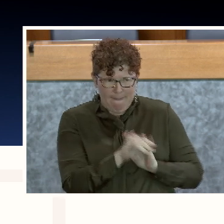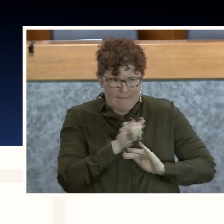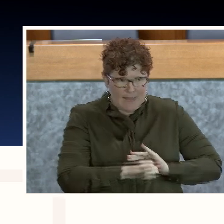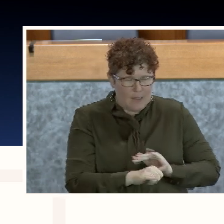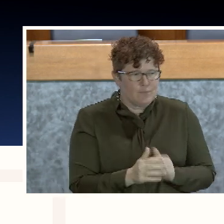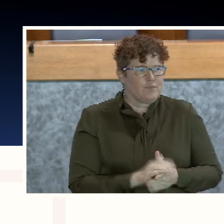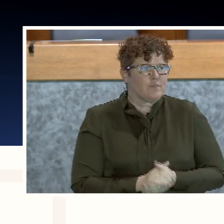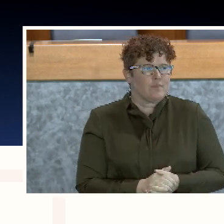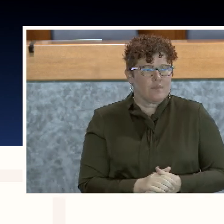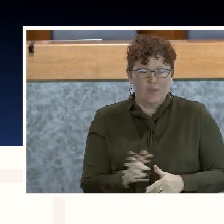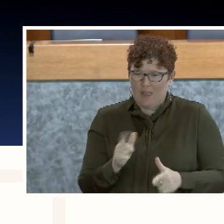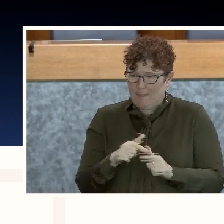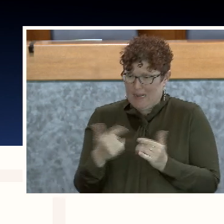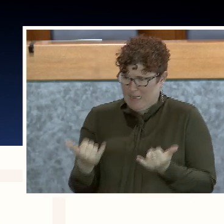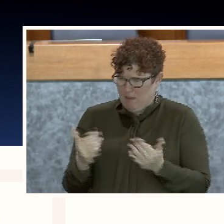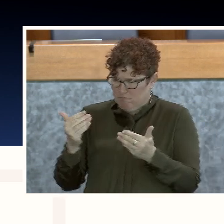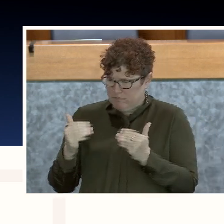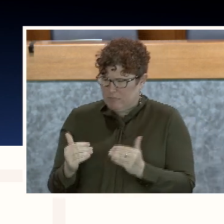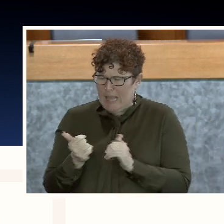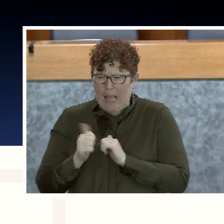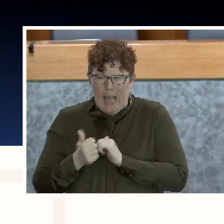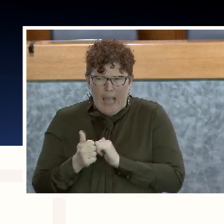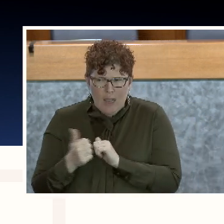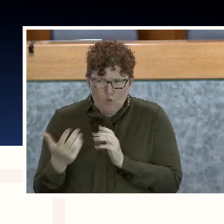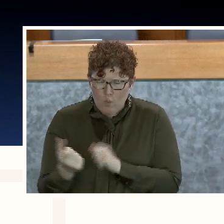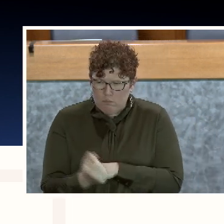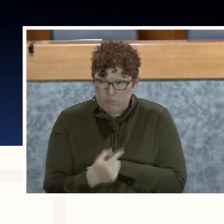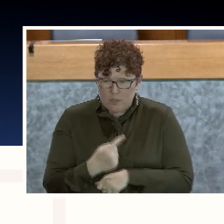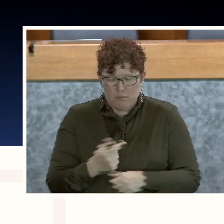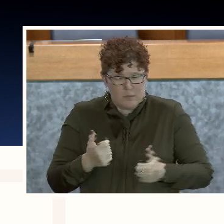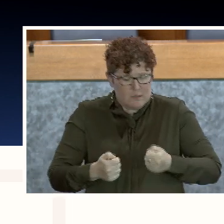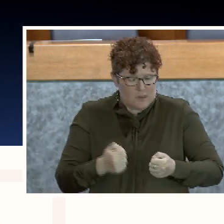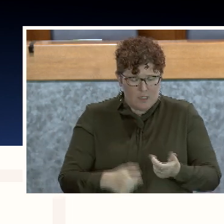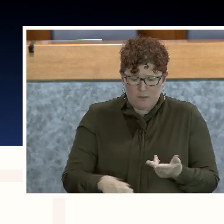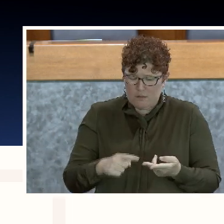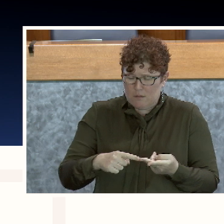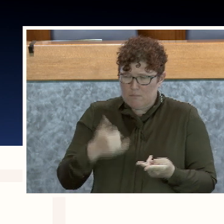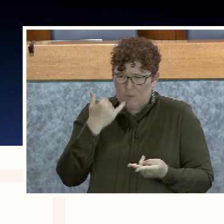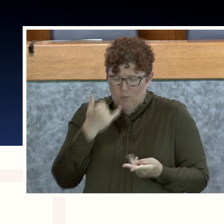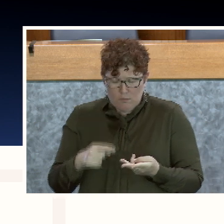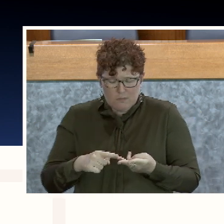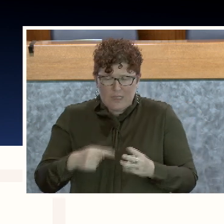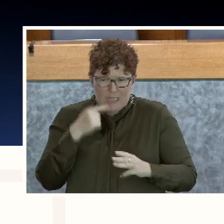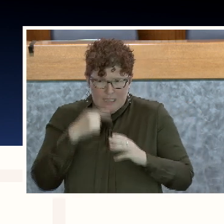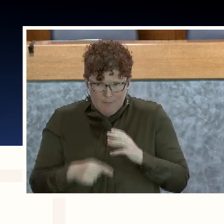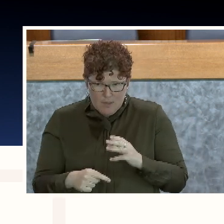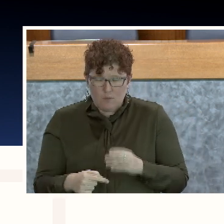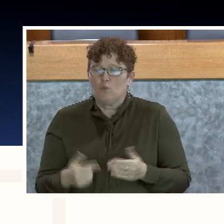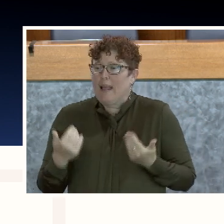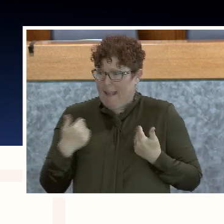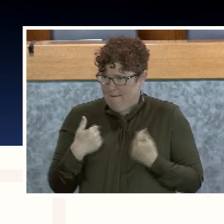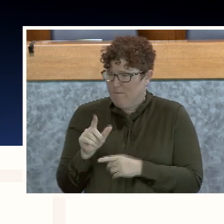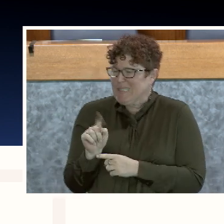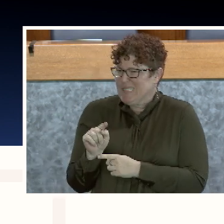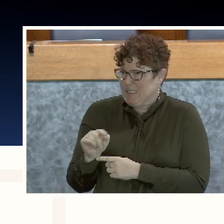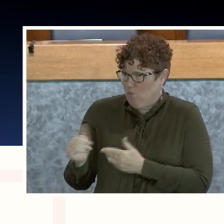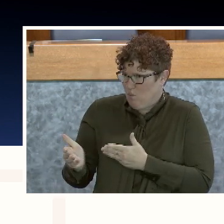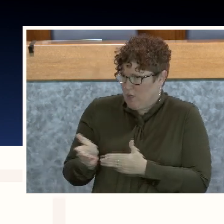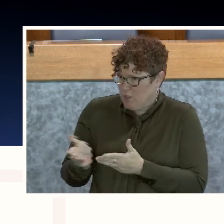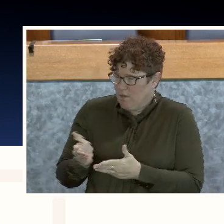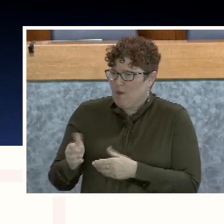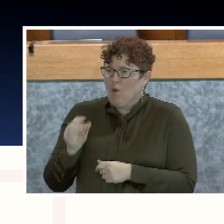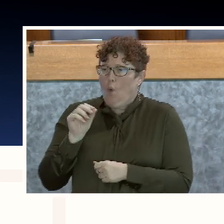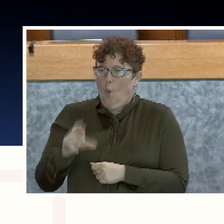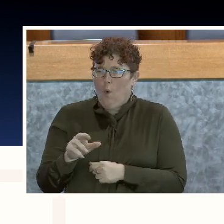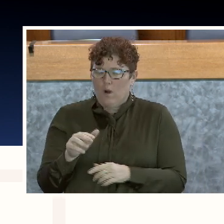ask how they want to be notified. If they want a phone call, email, text, we do still provide notice for TTY or an in